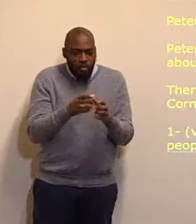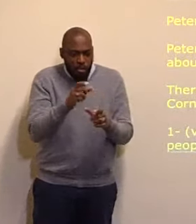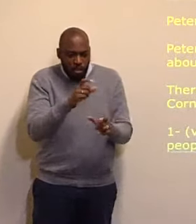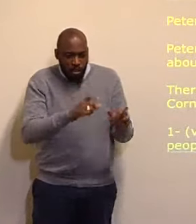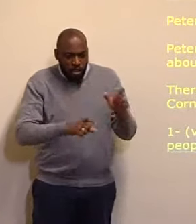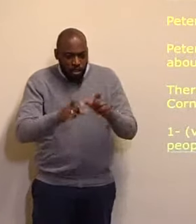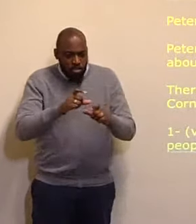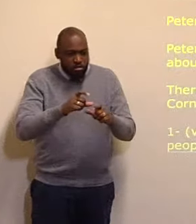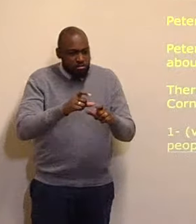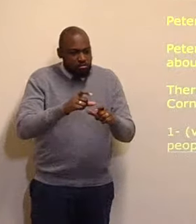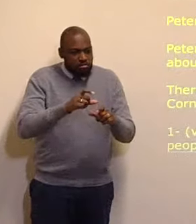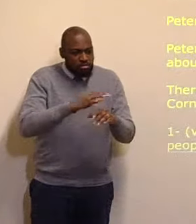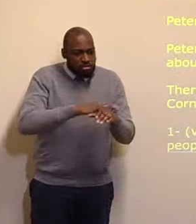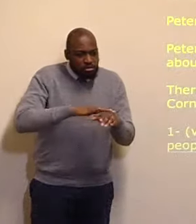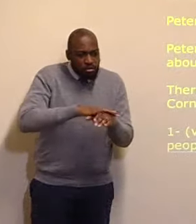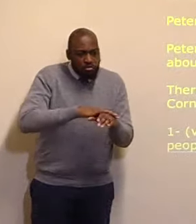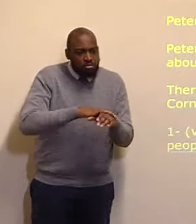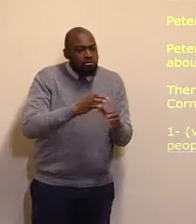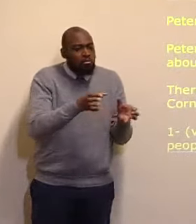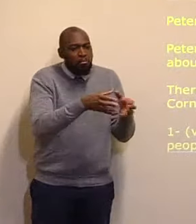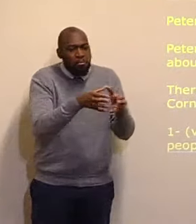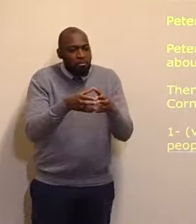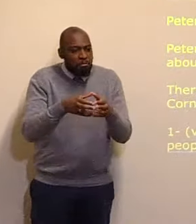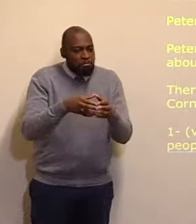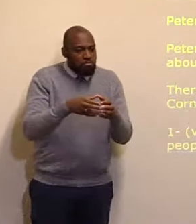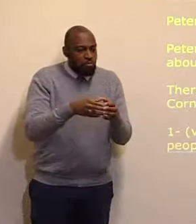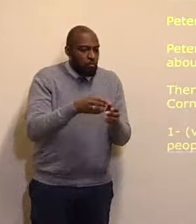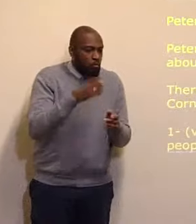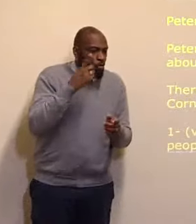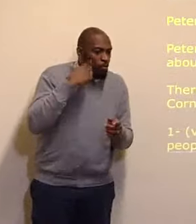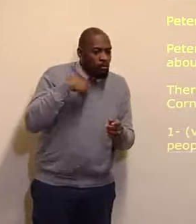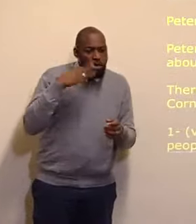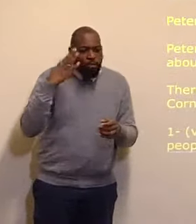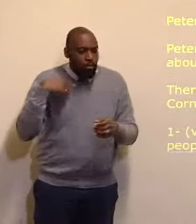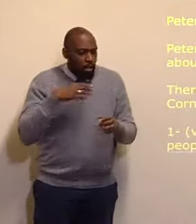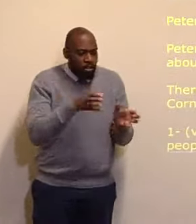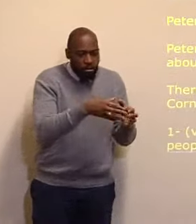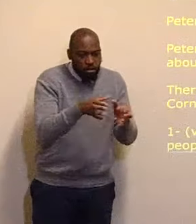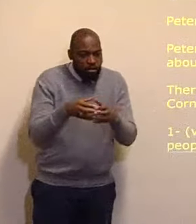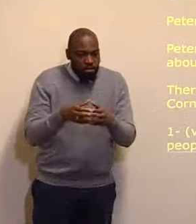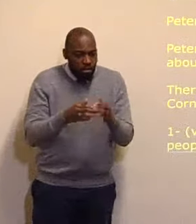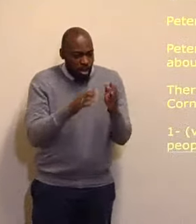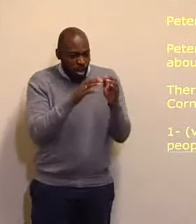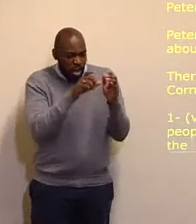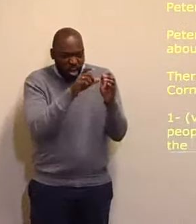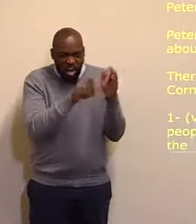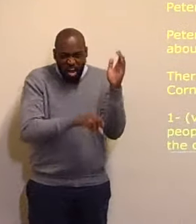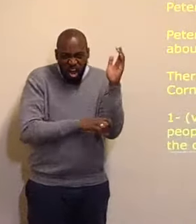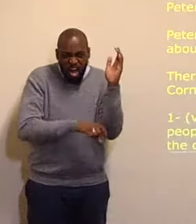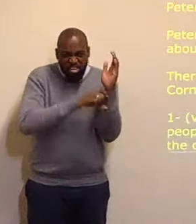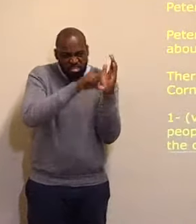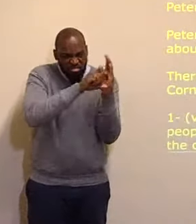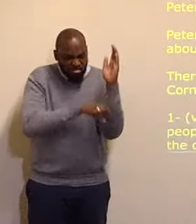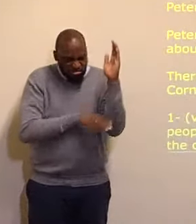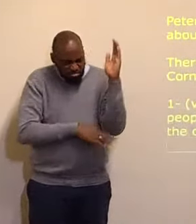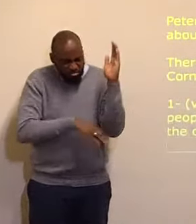in terms of classes, in terms of employment, in terms of nationalities. But you see,